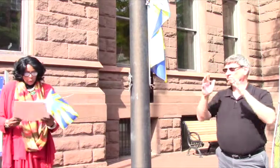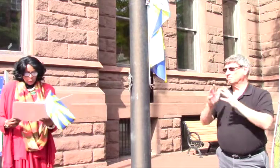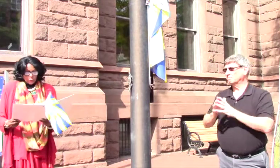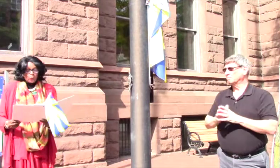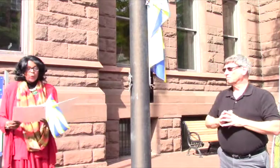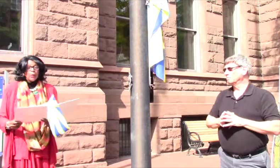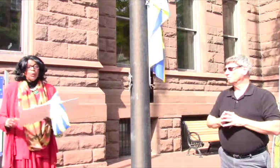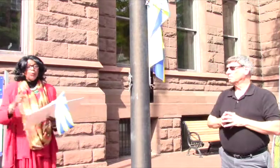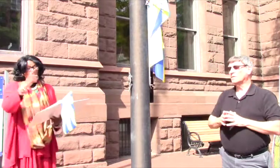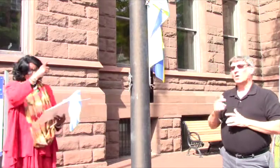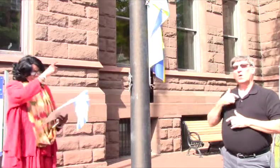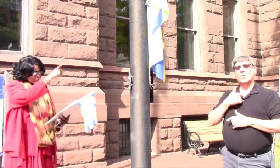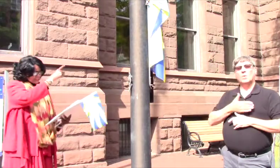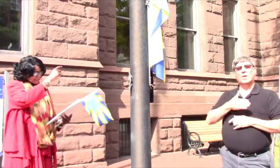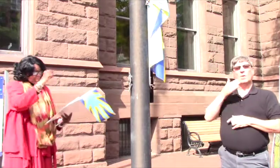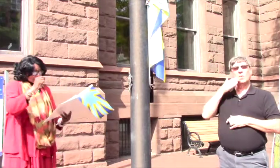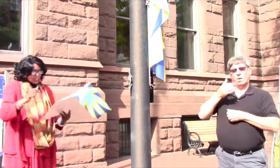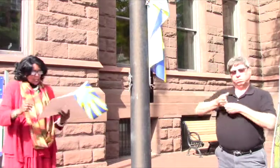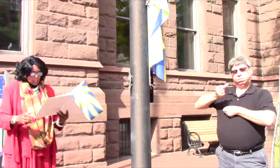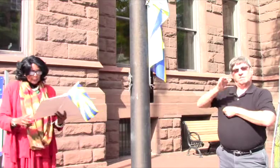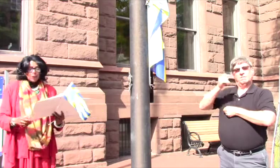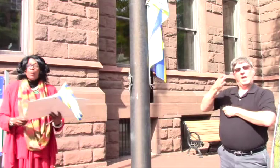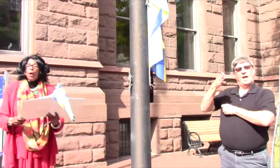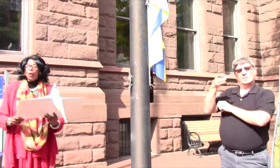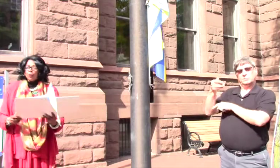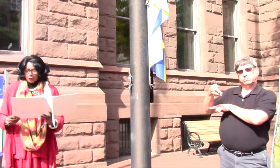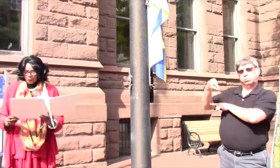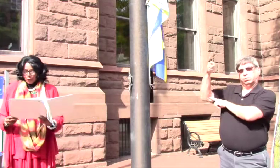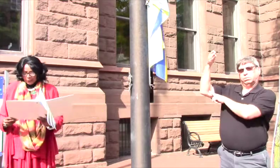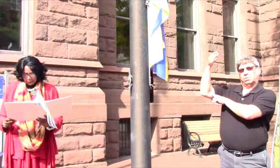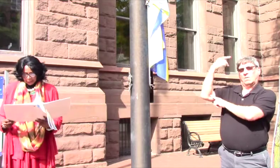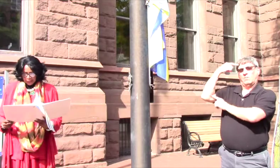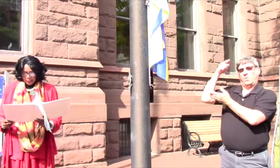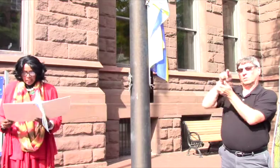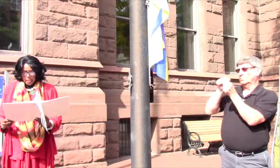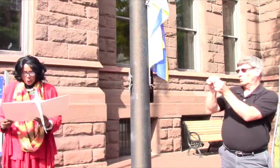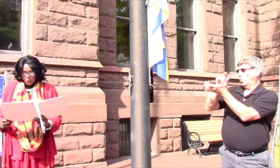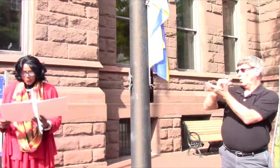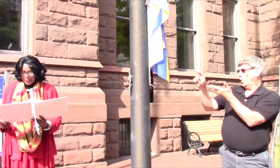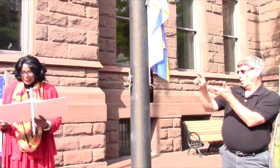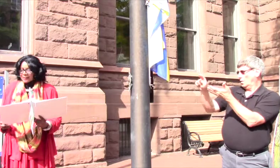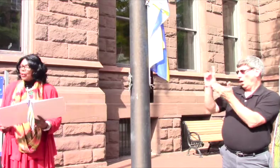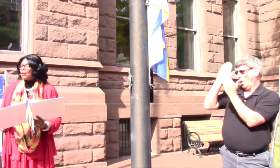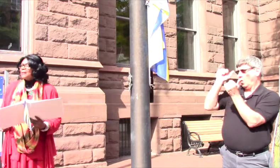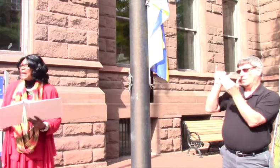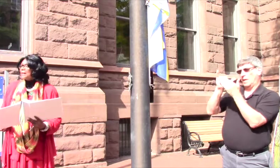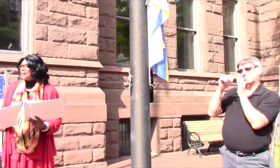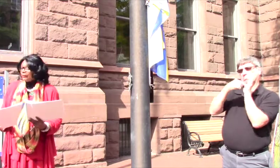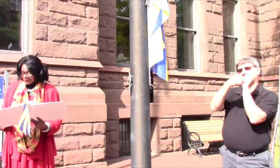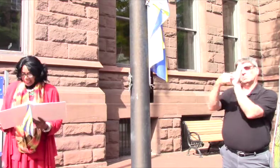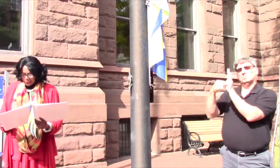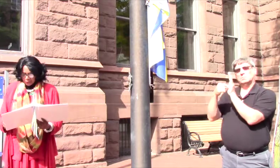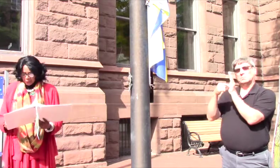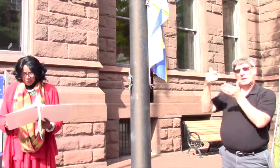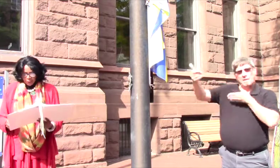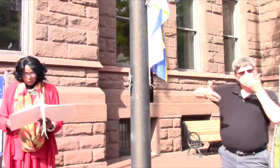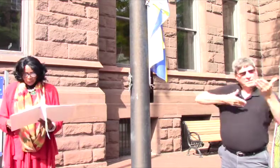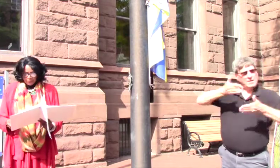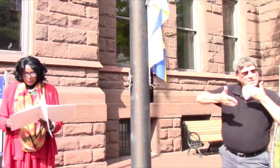We will run this flag up the poll for the week and hope that it serves as an invitation for people